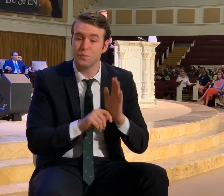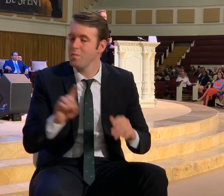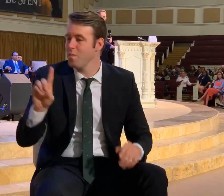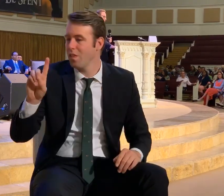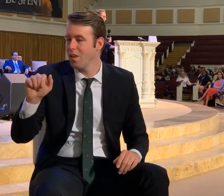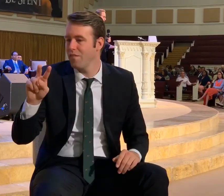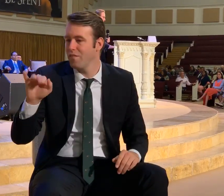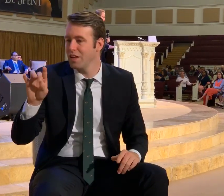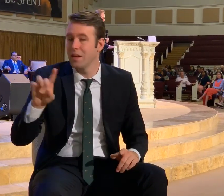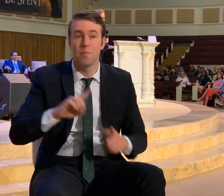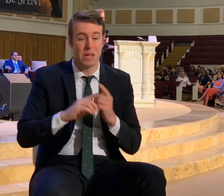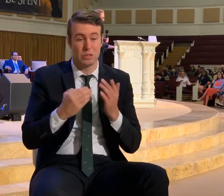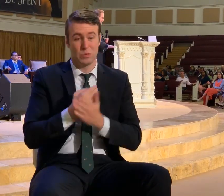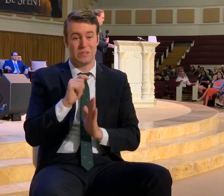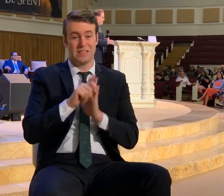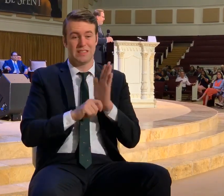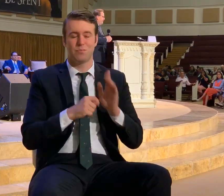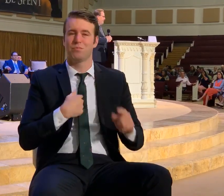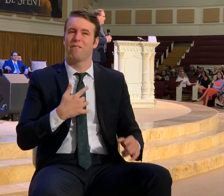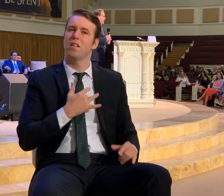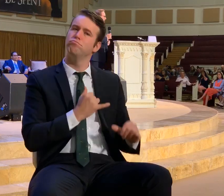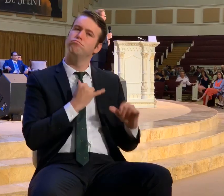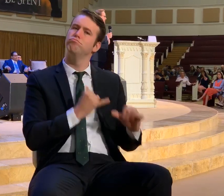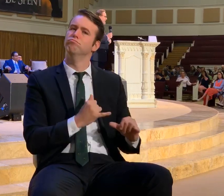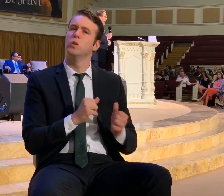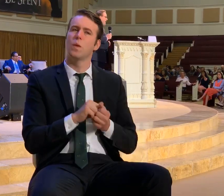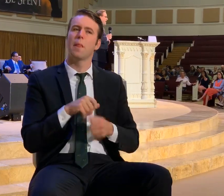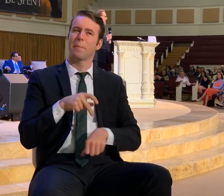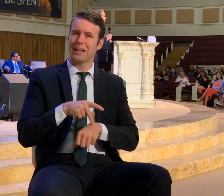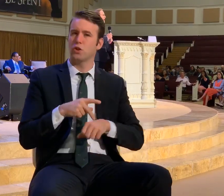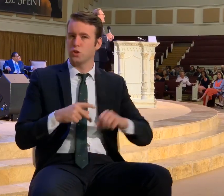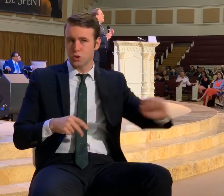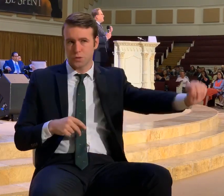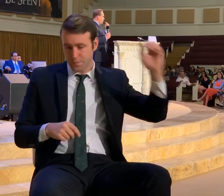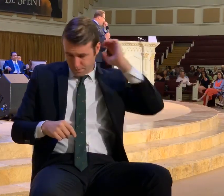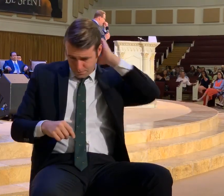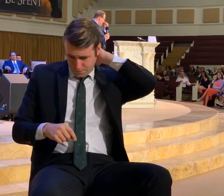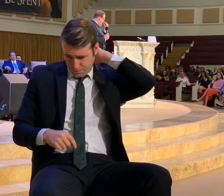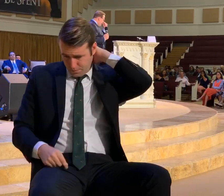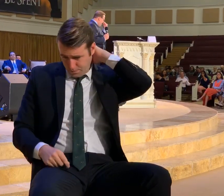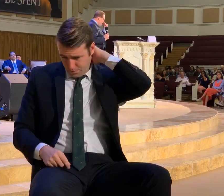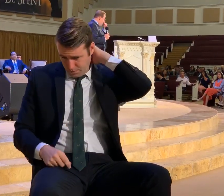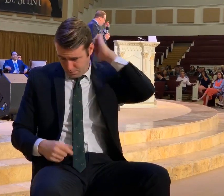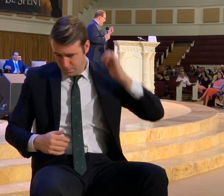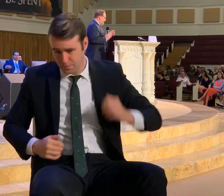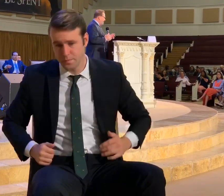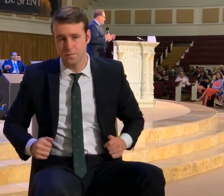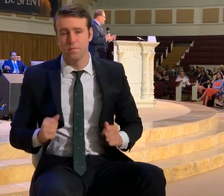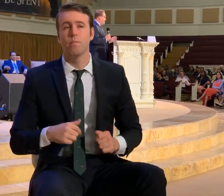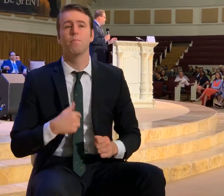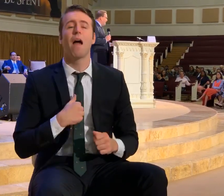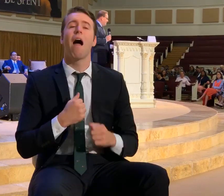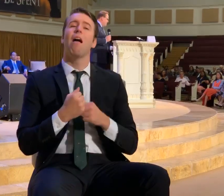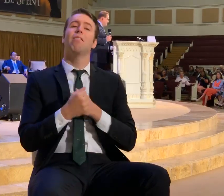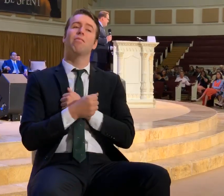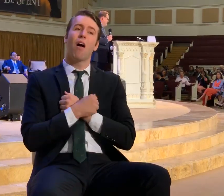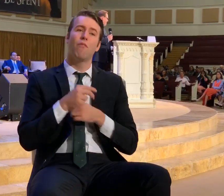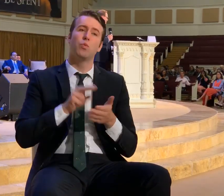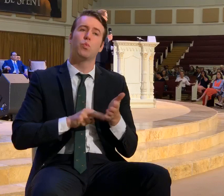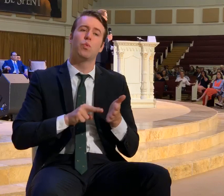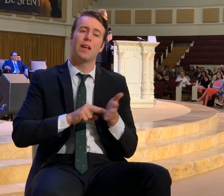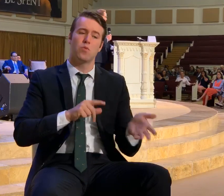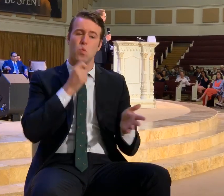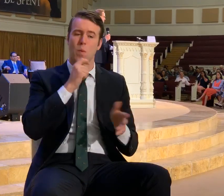Peter, I think, to identify with him. And I love reading the writings of Peter